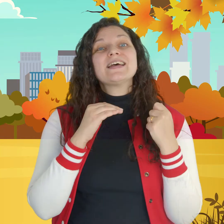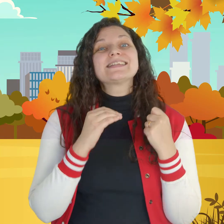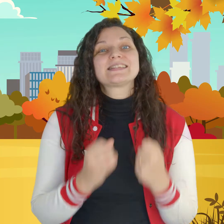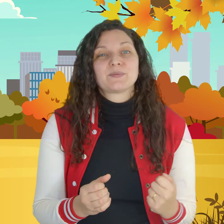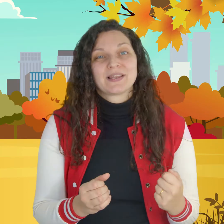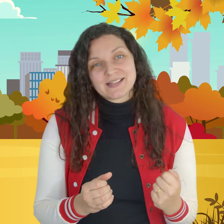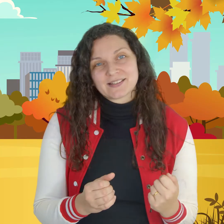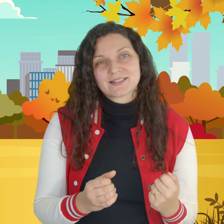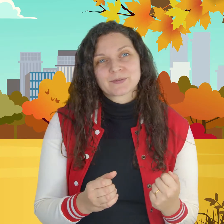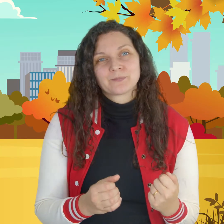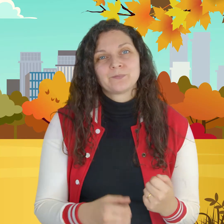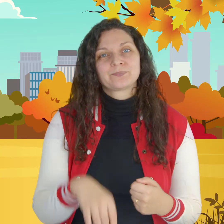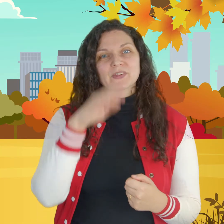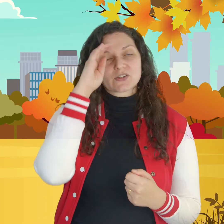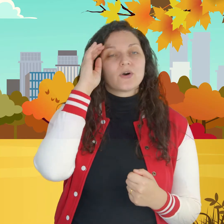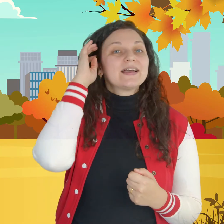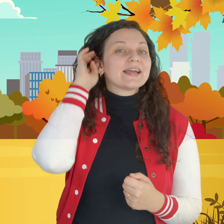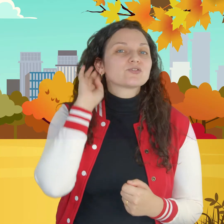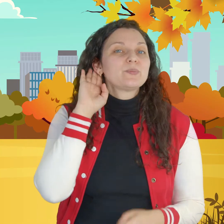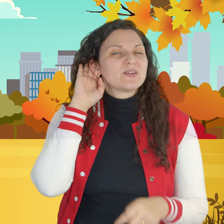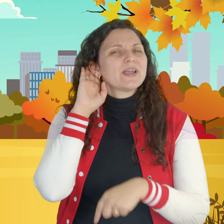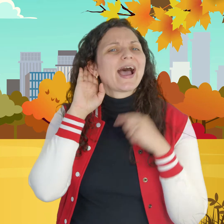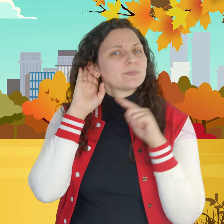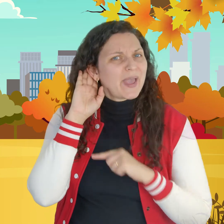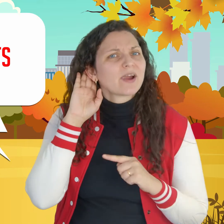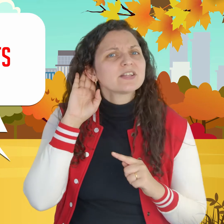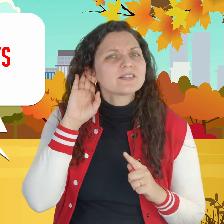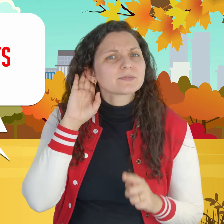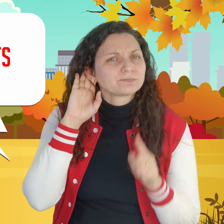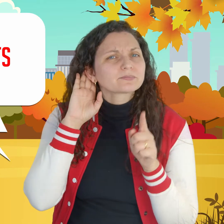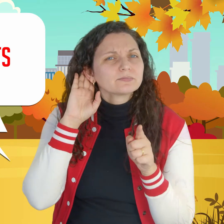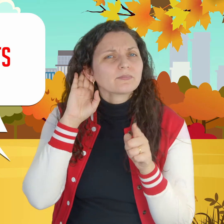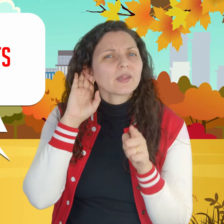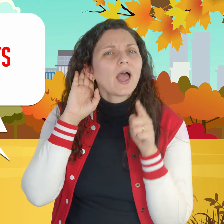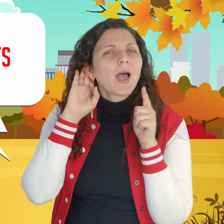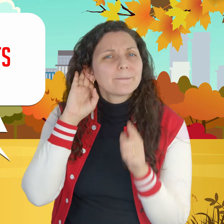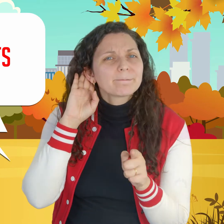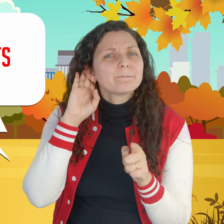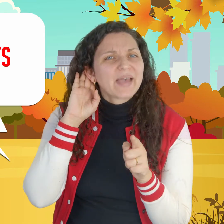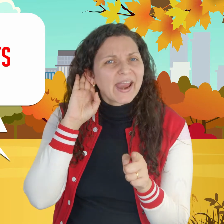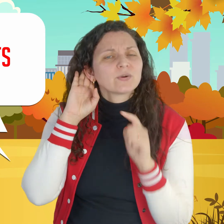siblings so let's repeat we had parents parents